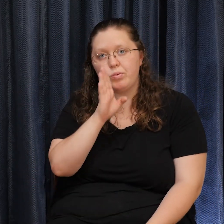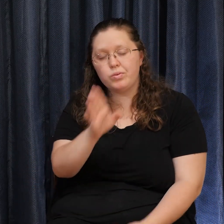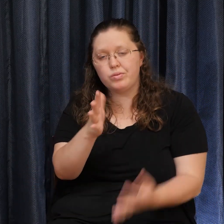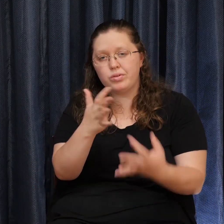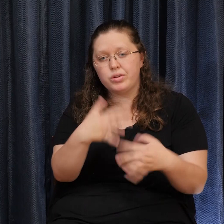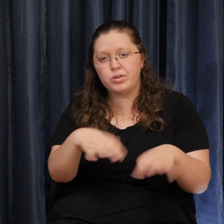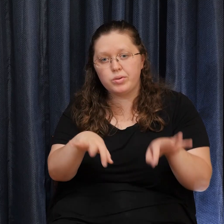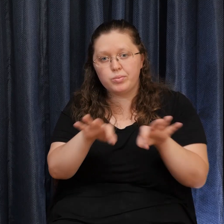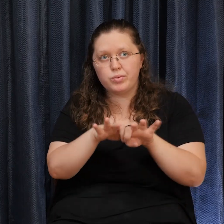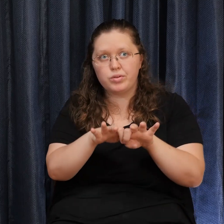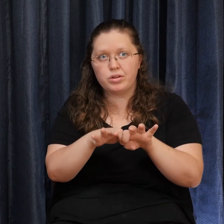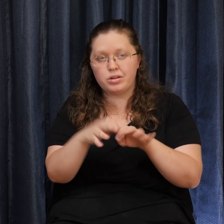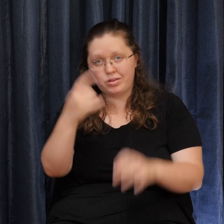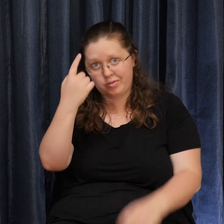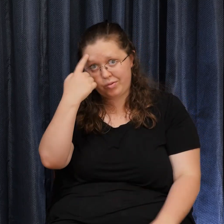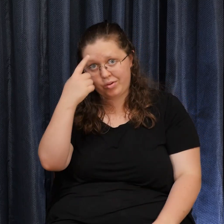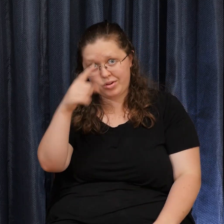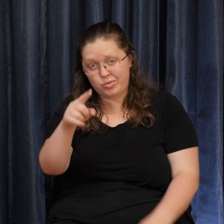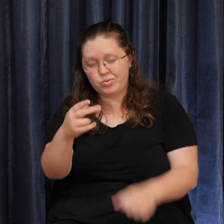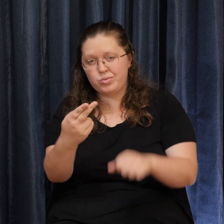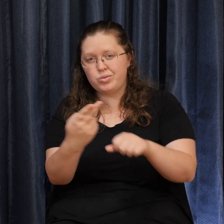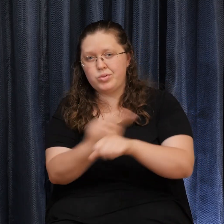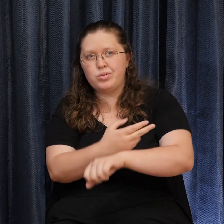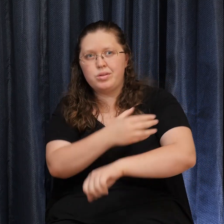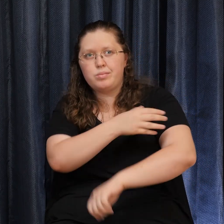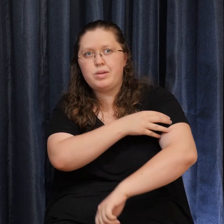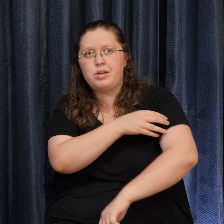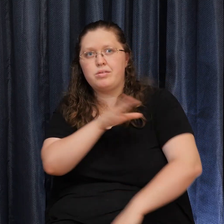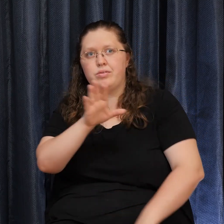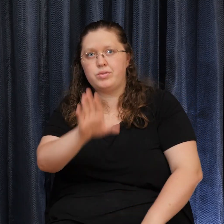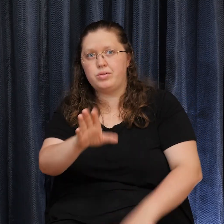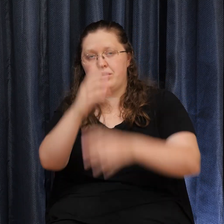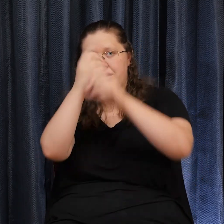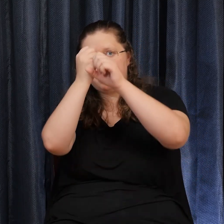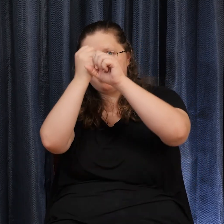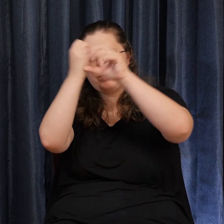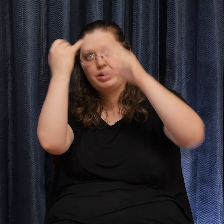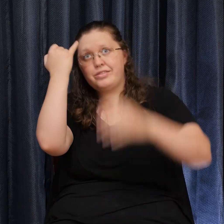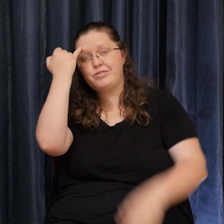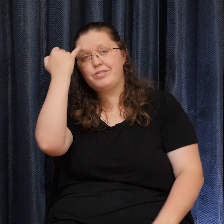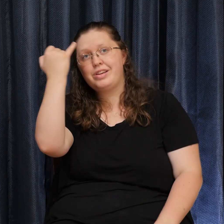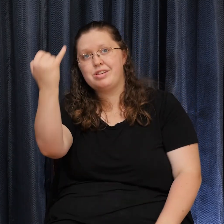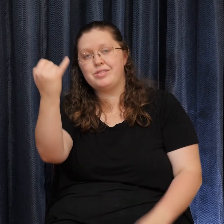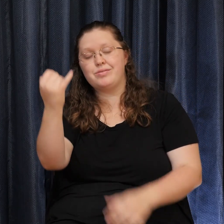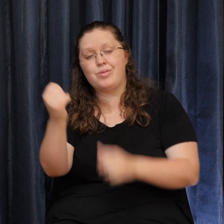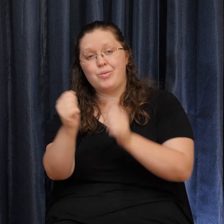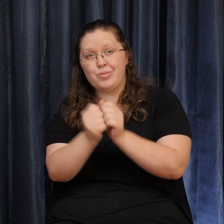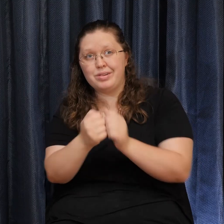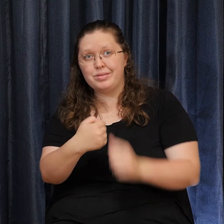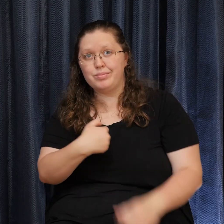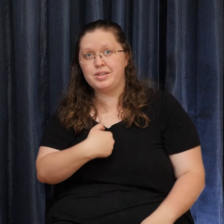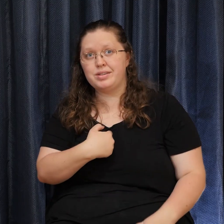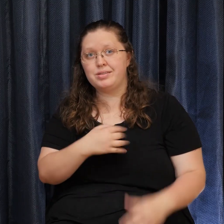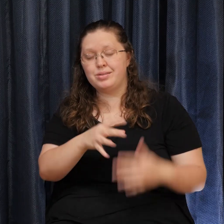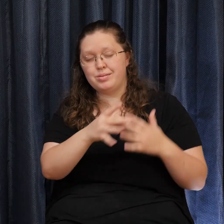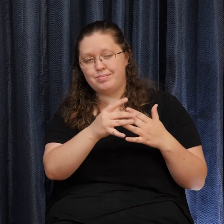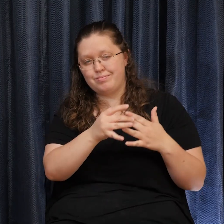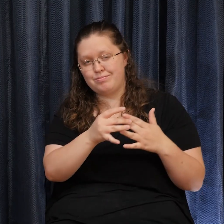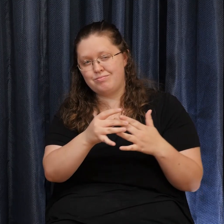To use the power Of your imagination With me In order to Be guided To that place Where you are